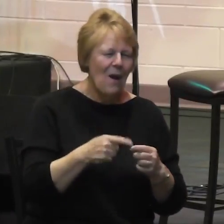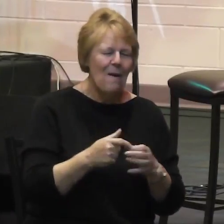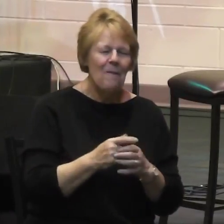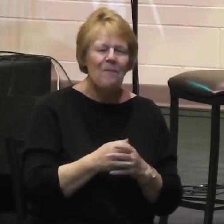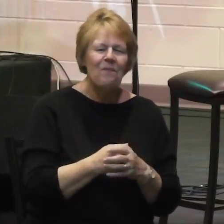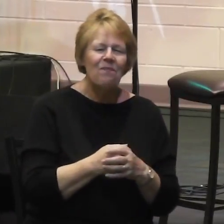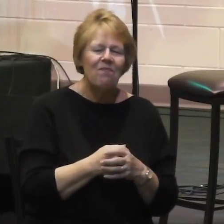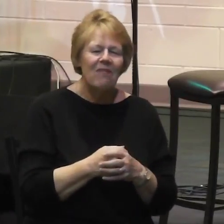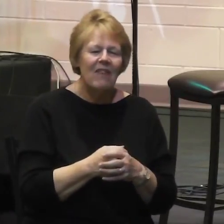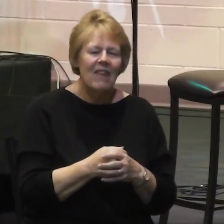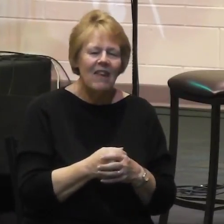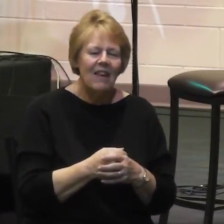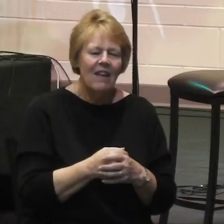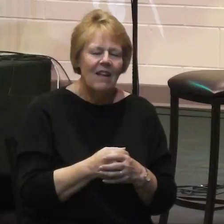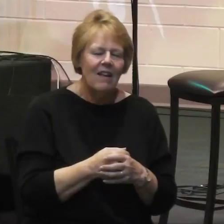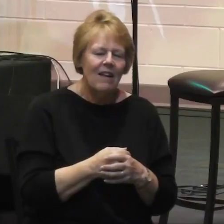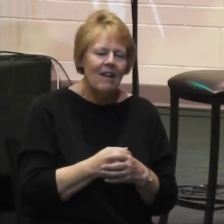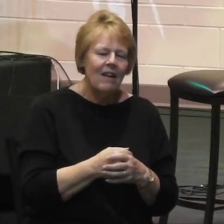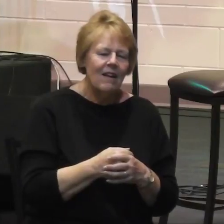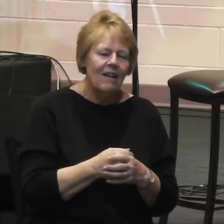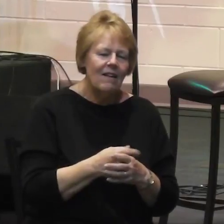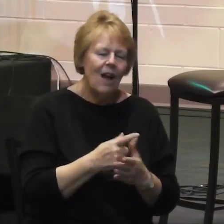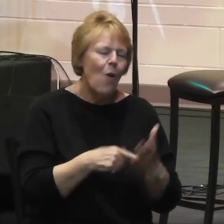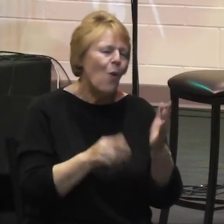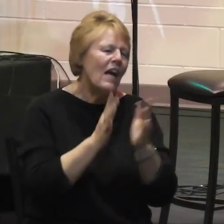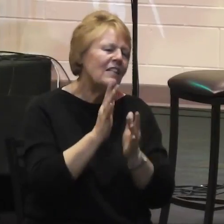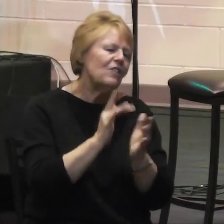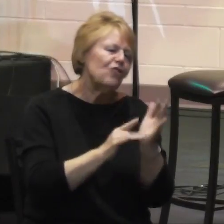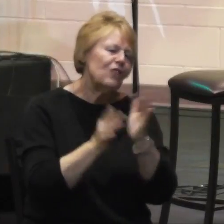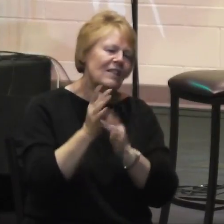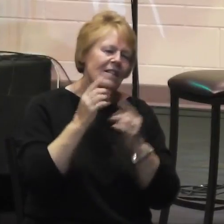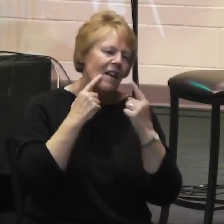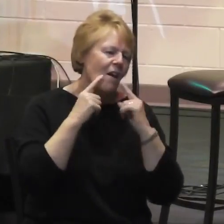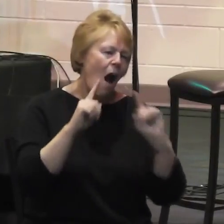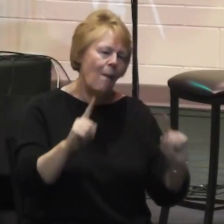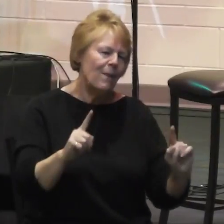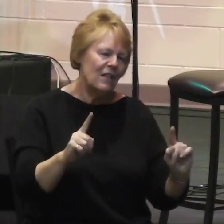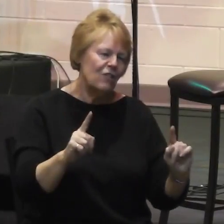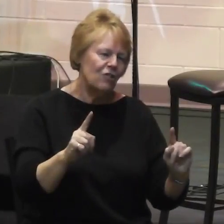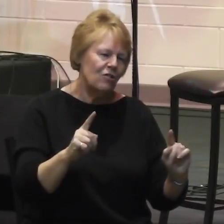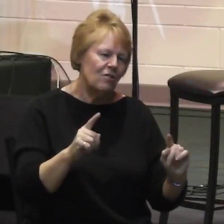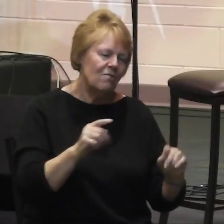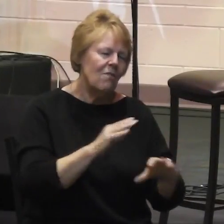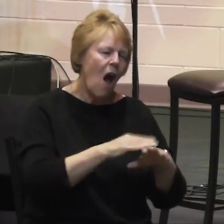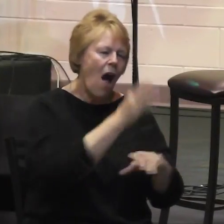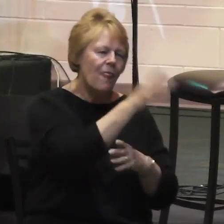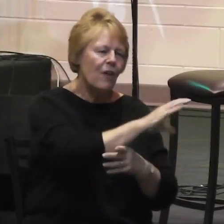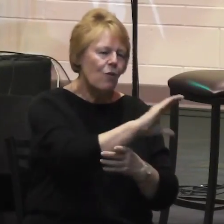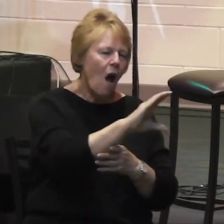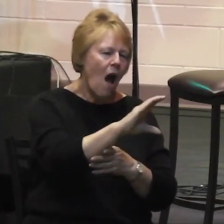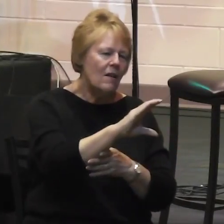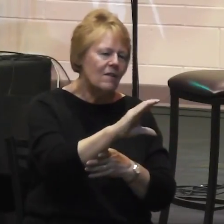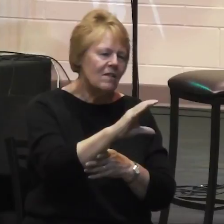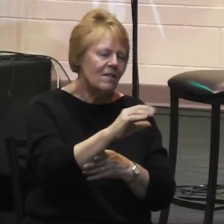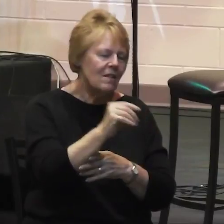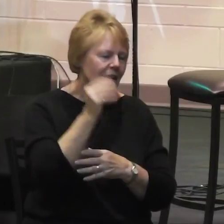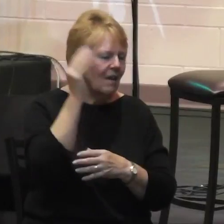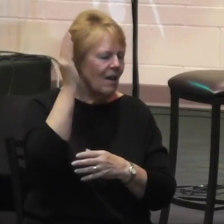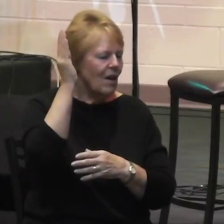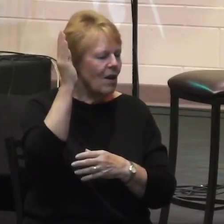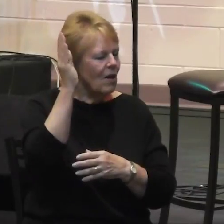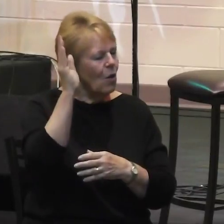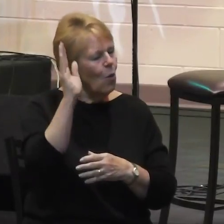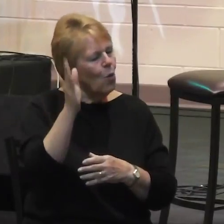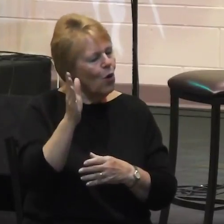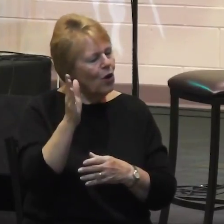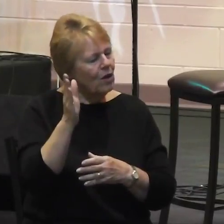And what he was going to accomplish on the cross soon after making this prayer would bring the diverse ethnicities